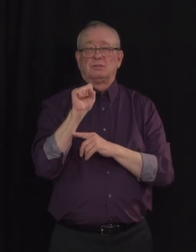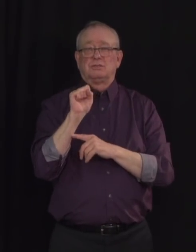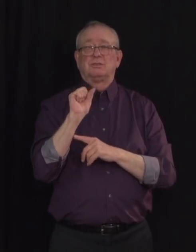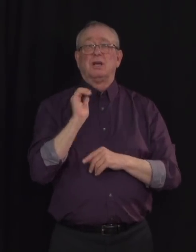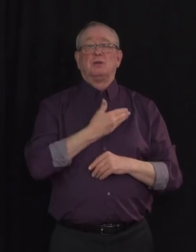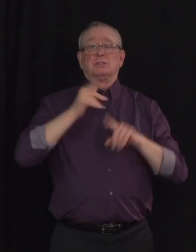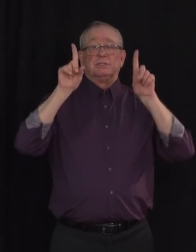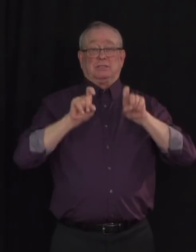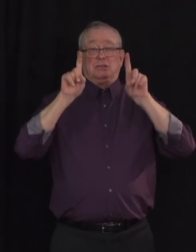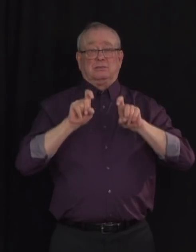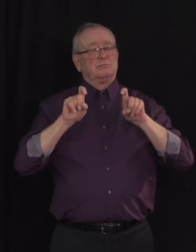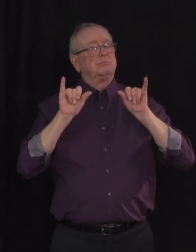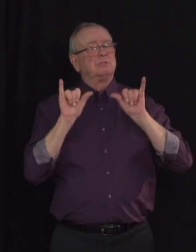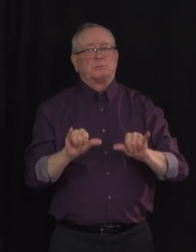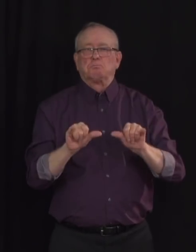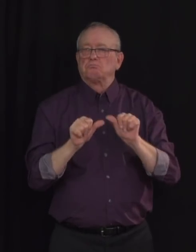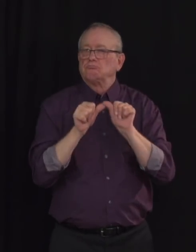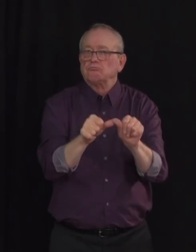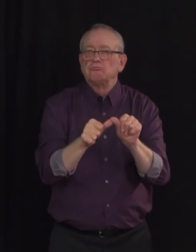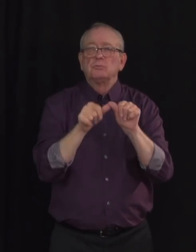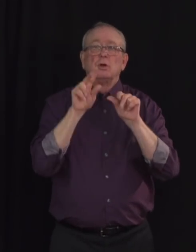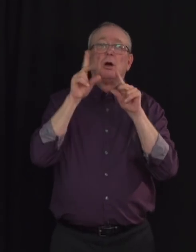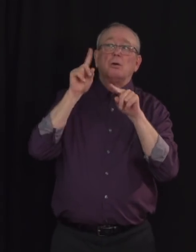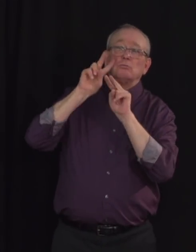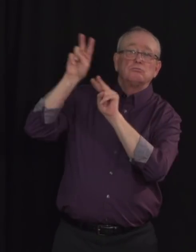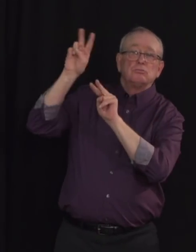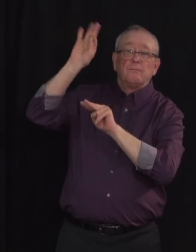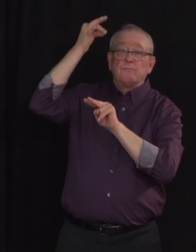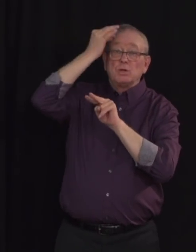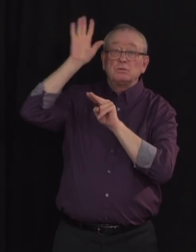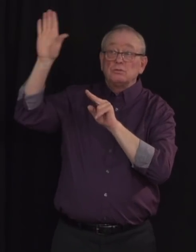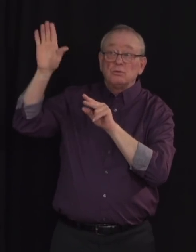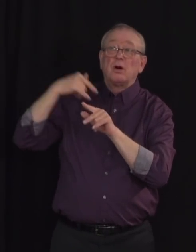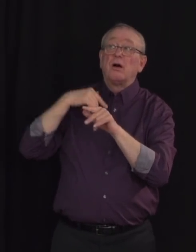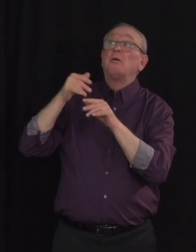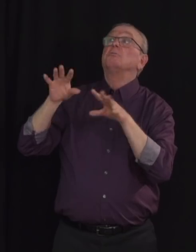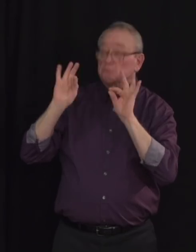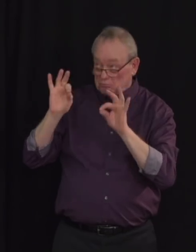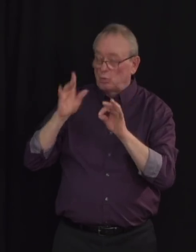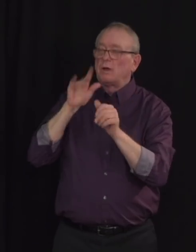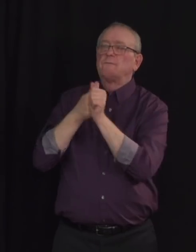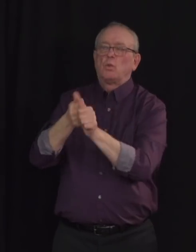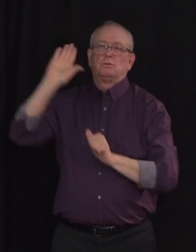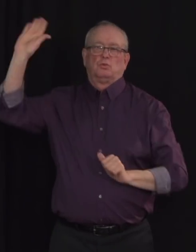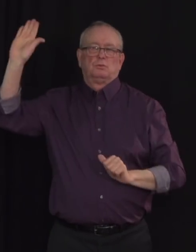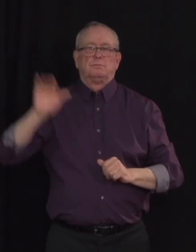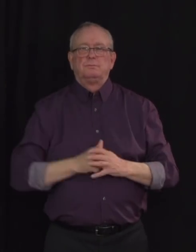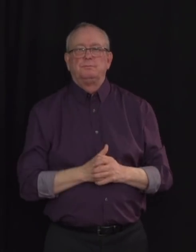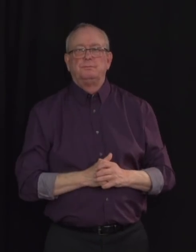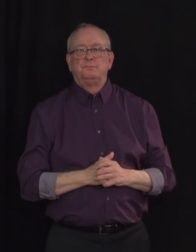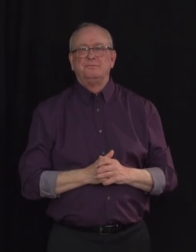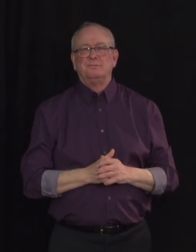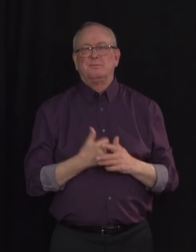are needed at land border crossings. I would like to acknowledge the frontline workers from Alberta Health Services, the